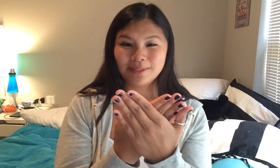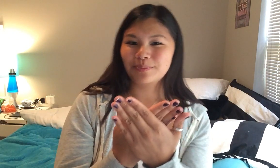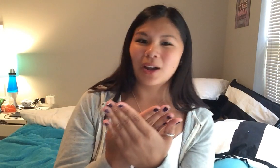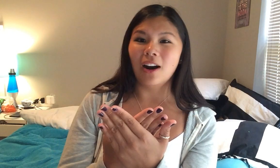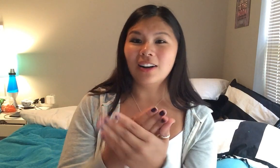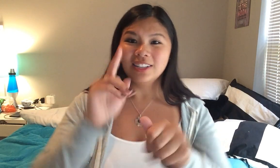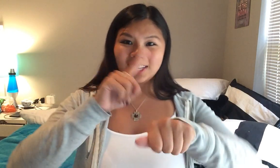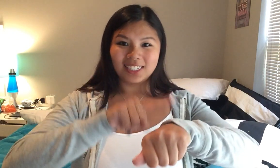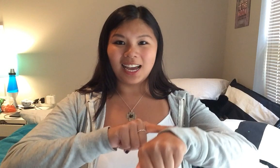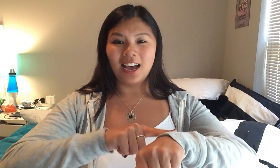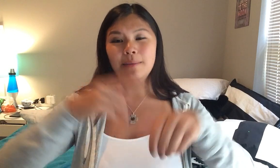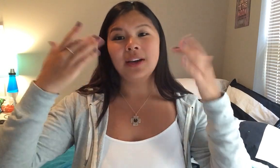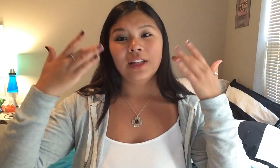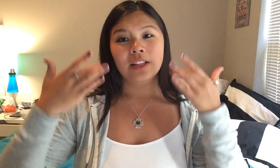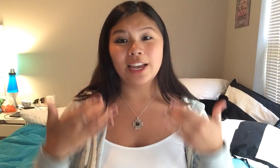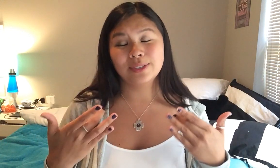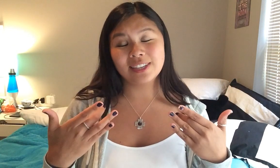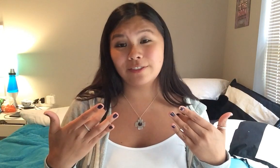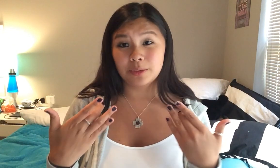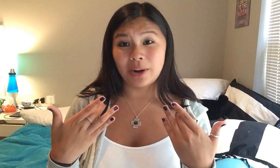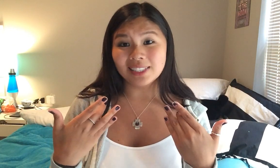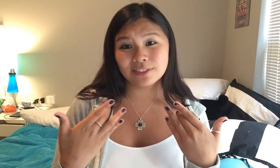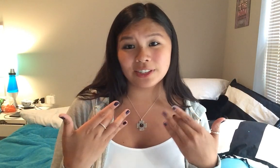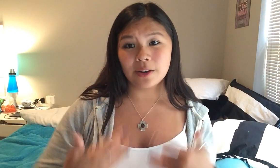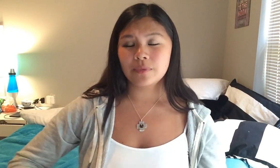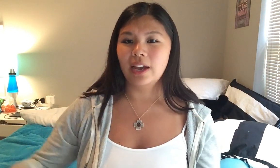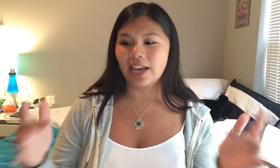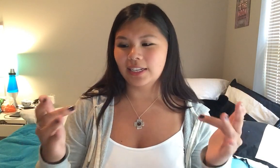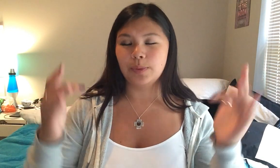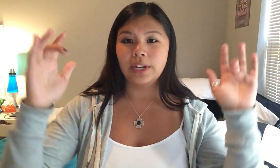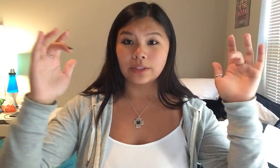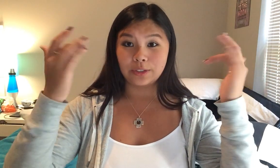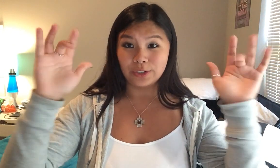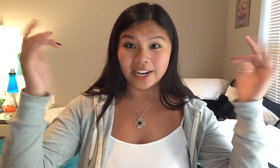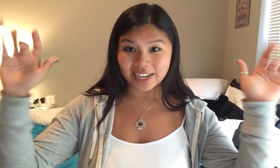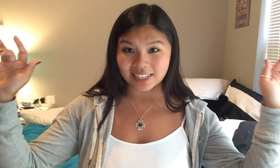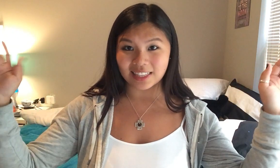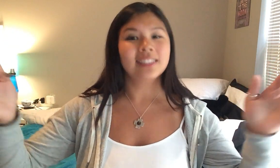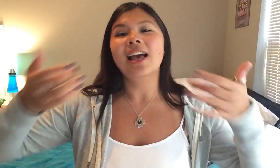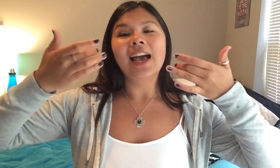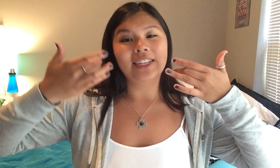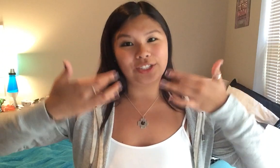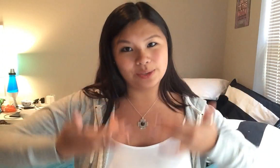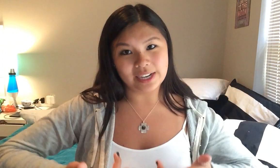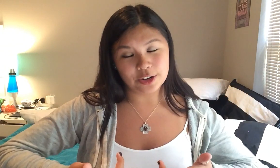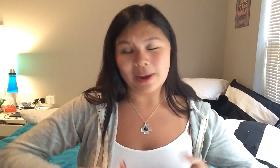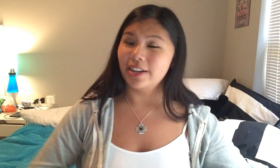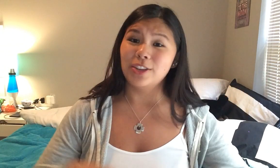all time I use the sign for depressed for low again it's we take those two shiny hands like this and it just goes down your body and you